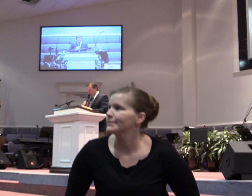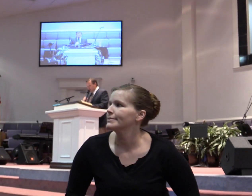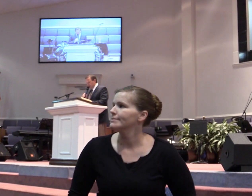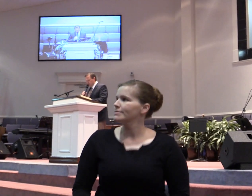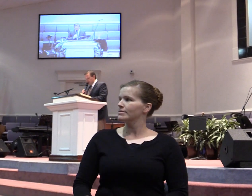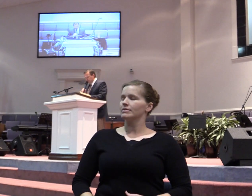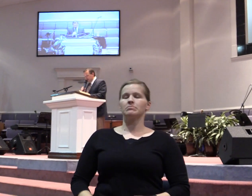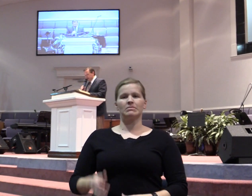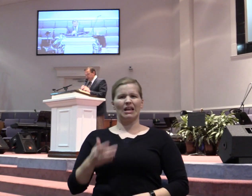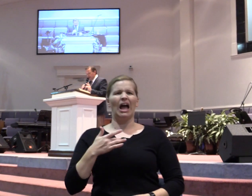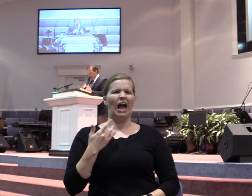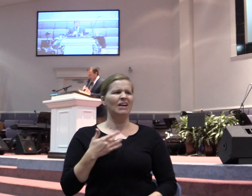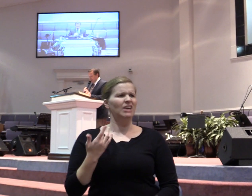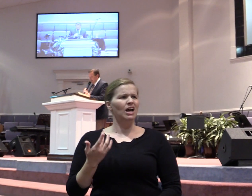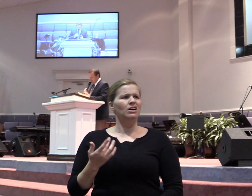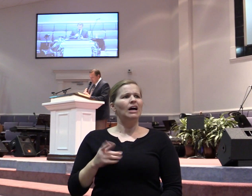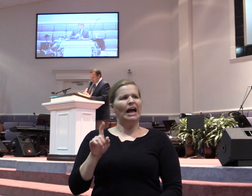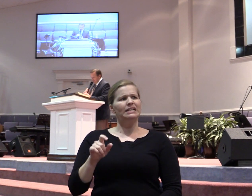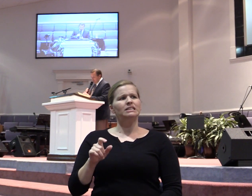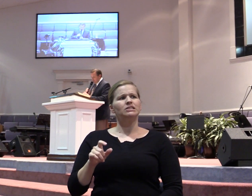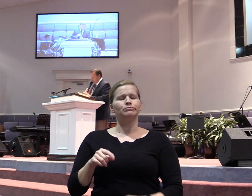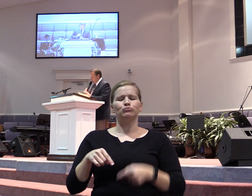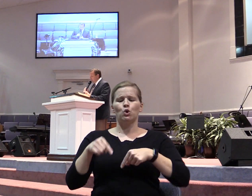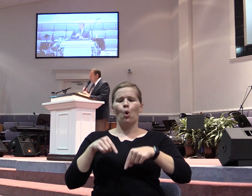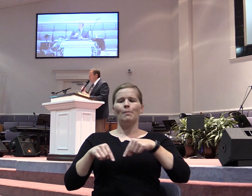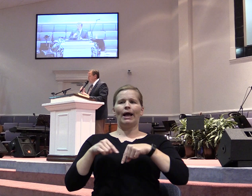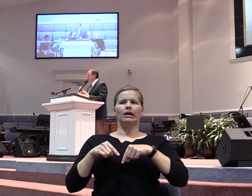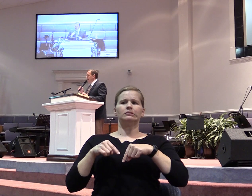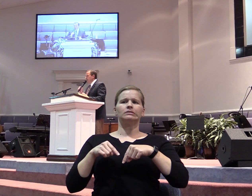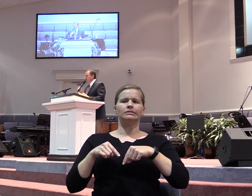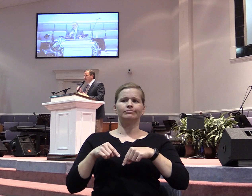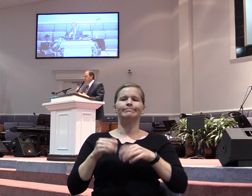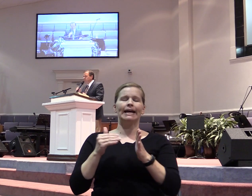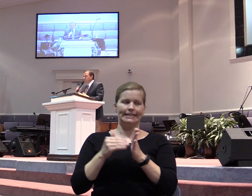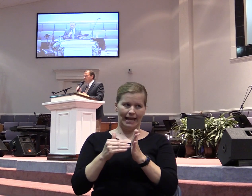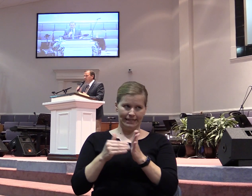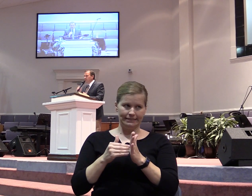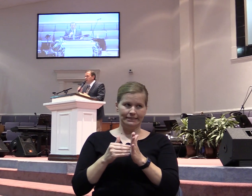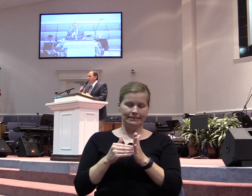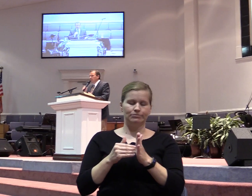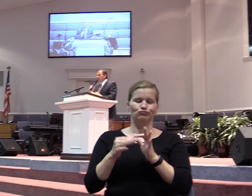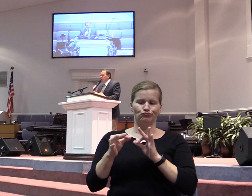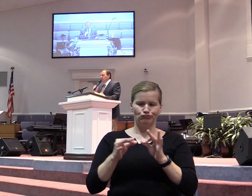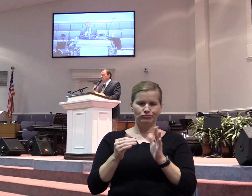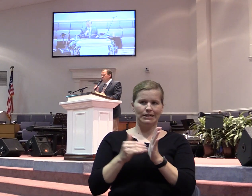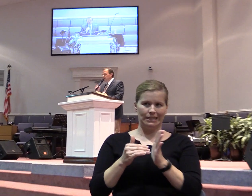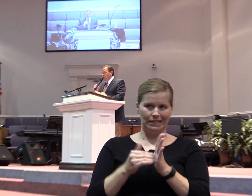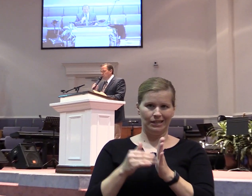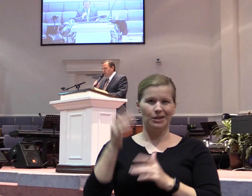compelled to come back and highlight this one verse again. Because of the importance